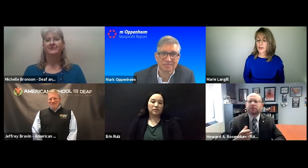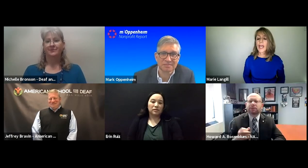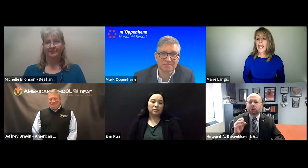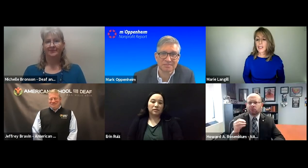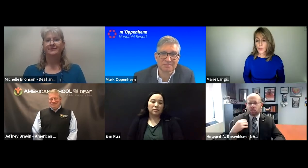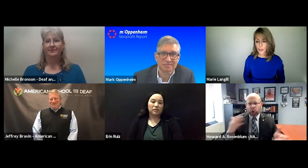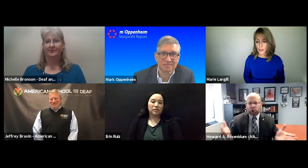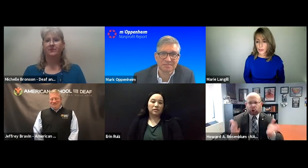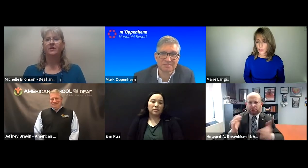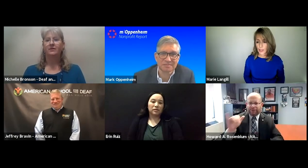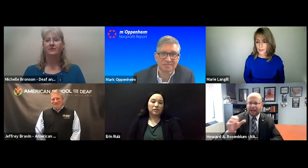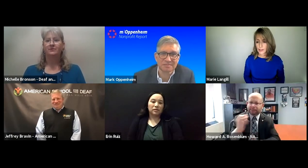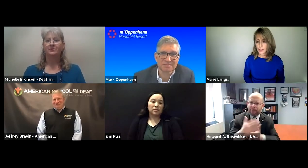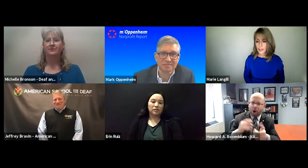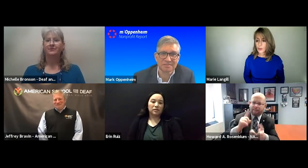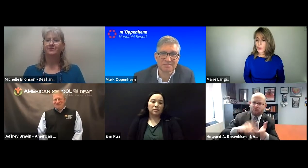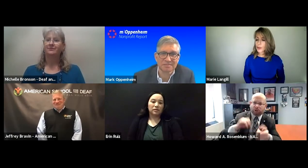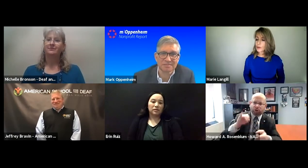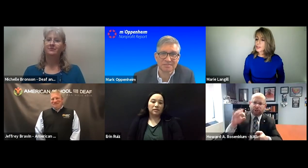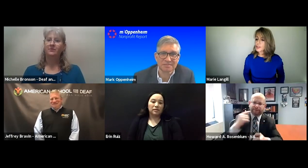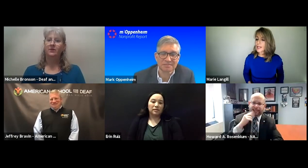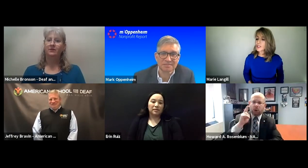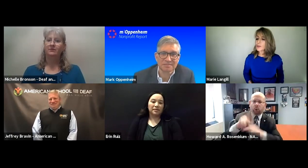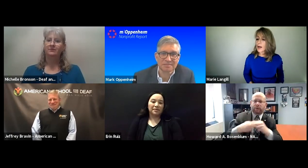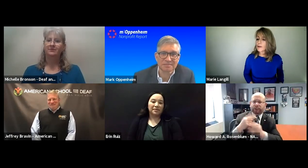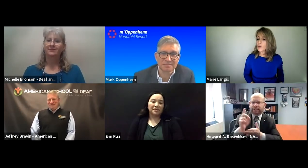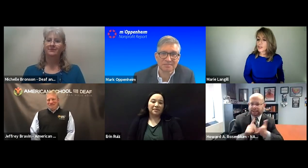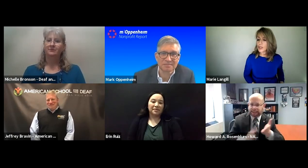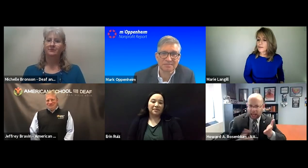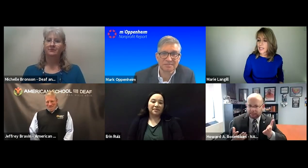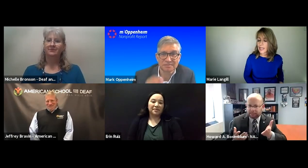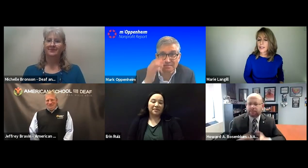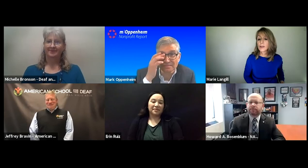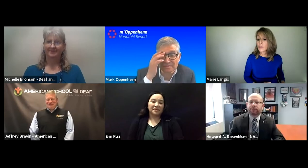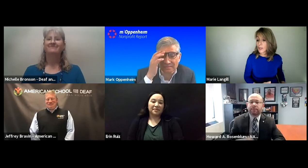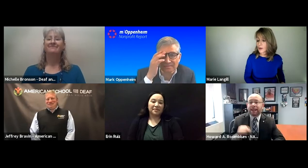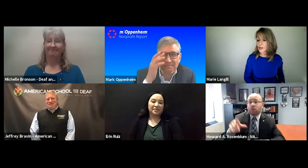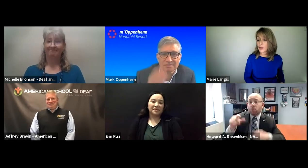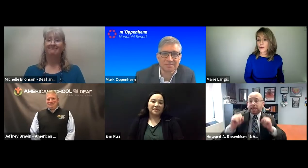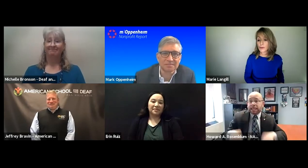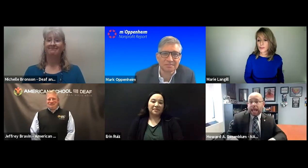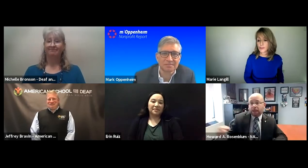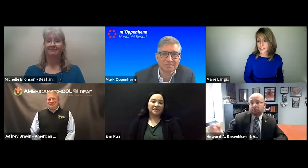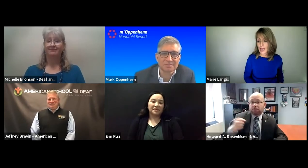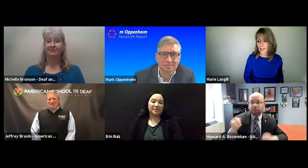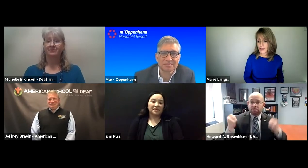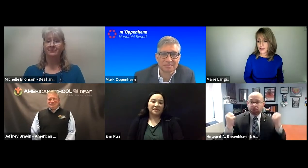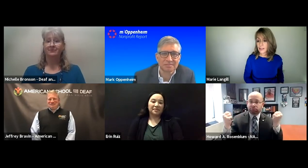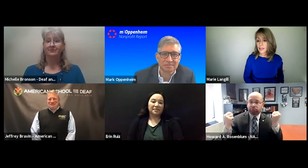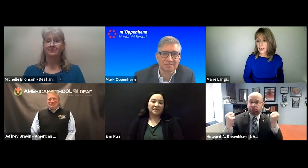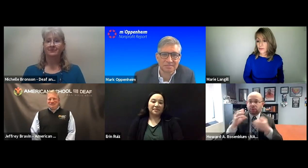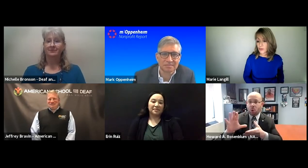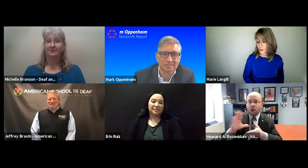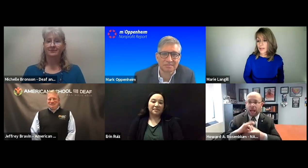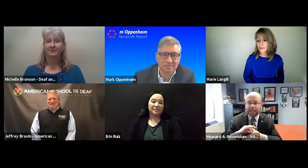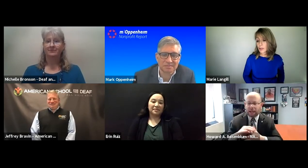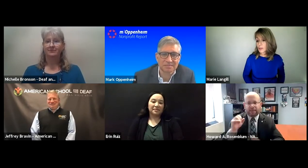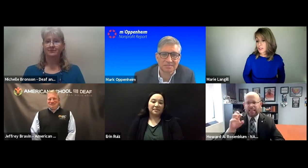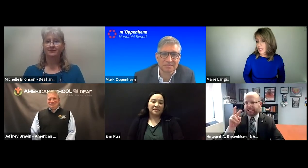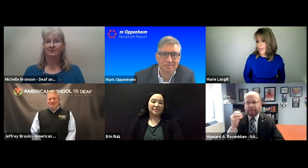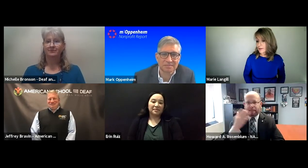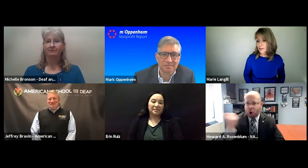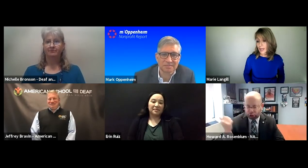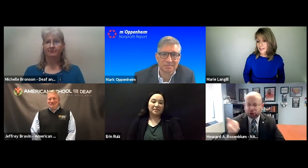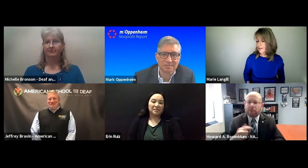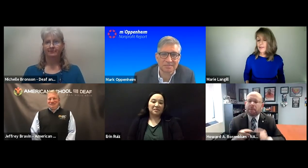expensive. Anyone can do that. So we encourage that as part of what Jeff said regarding the universal design. And if you could have